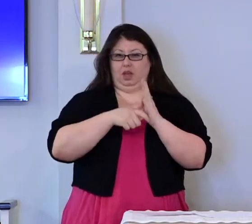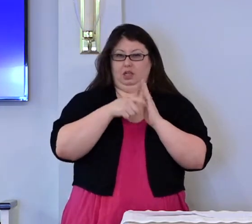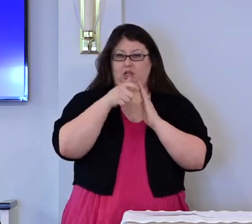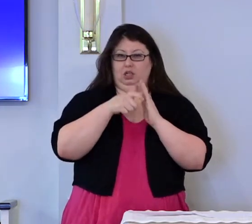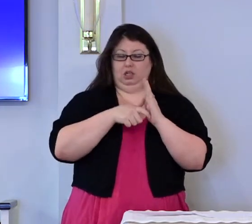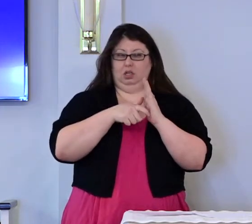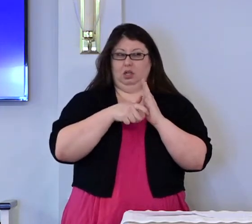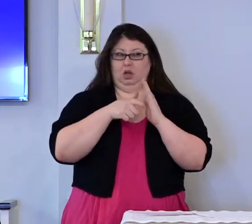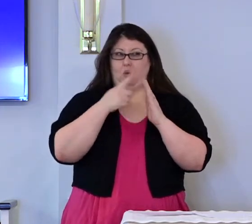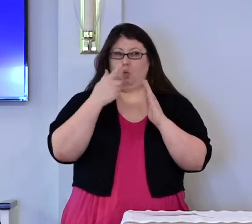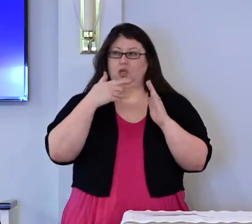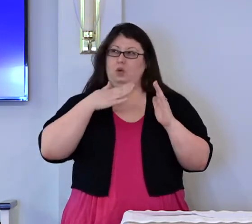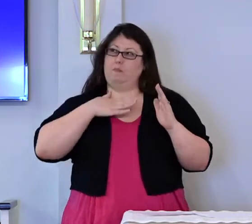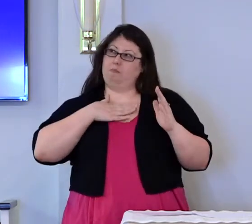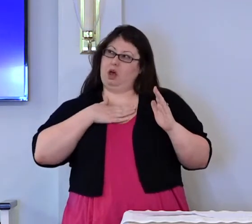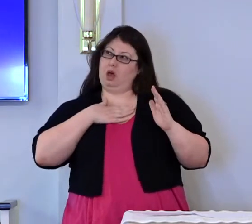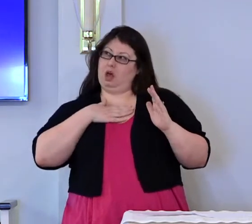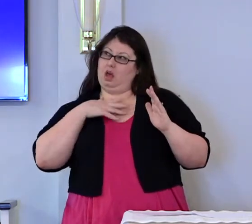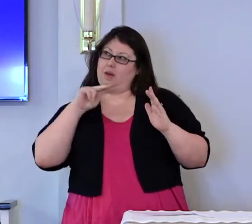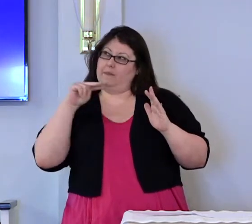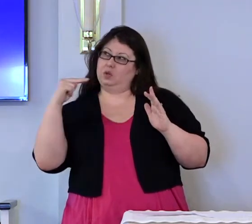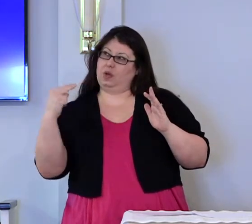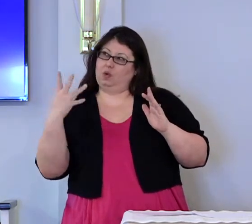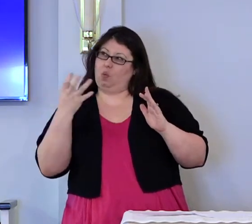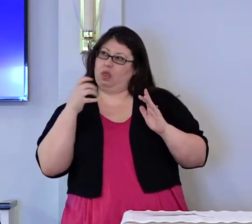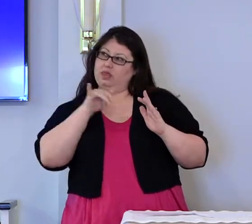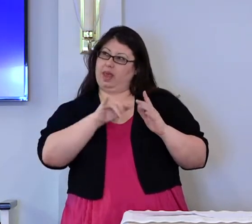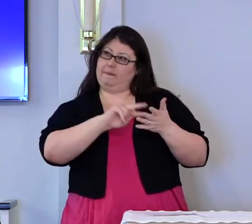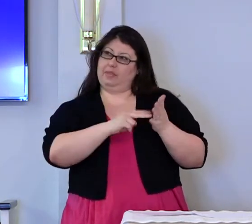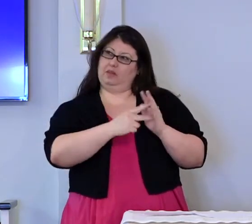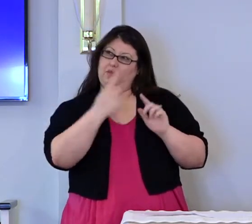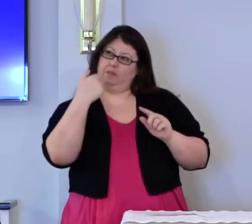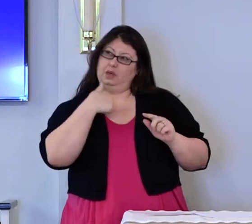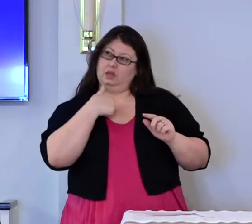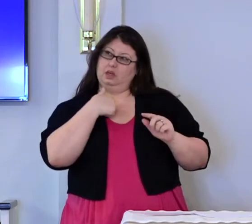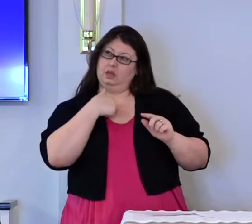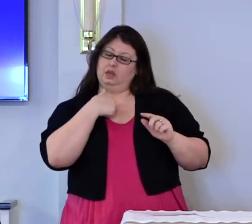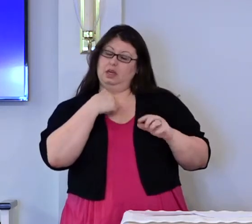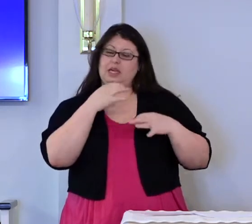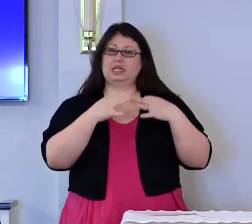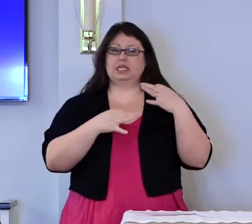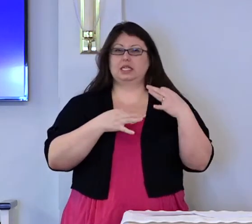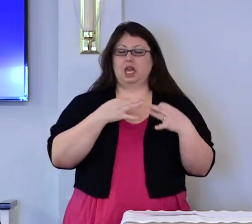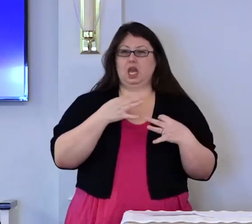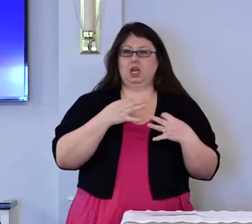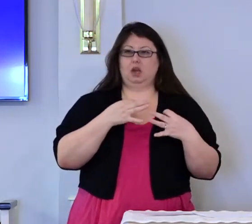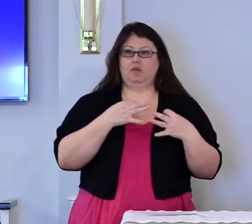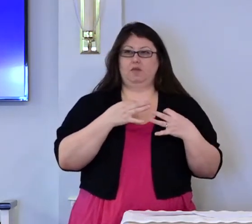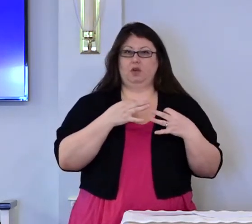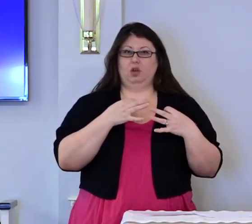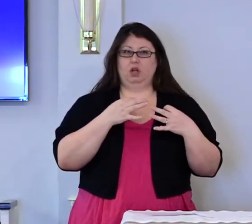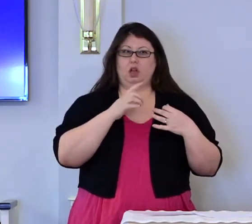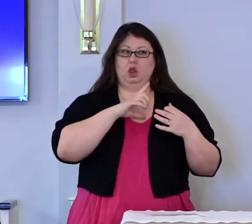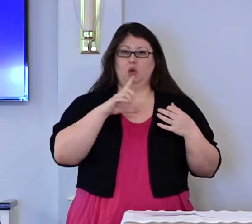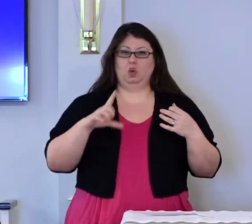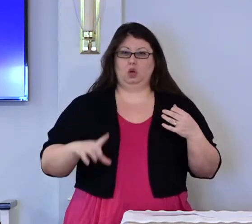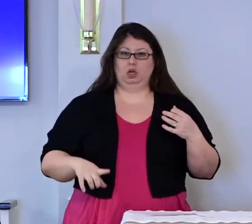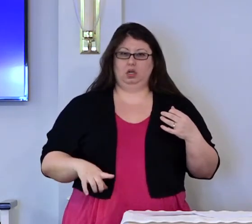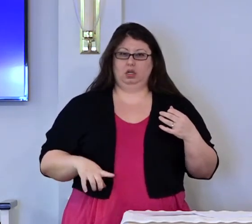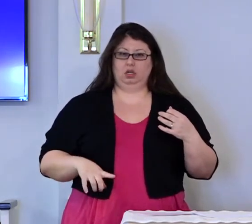what do I want the Bible to say rather than, Lord,